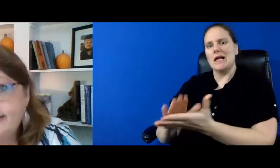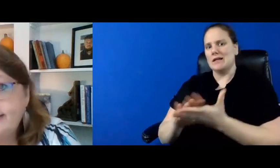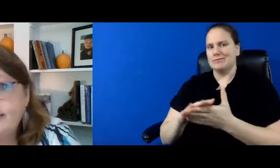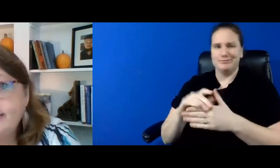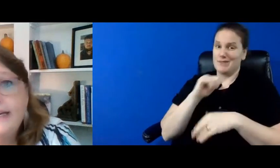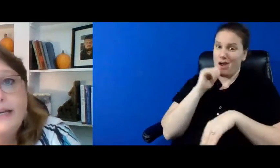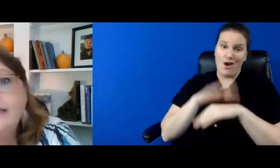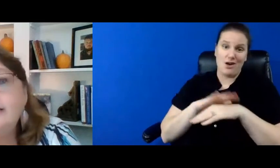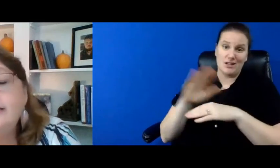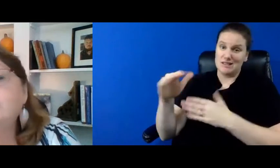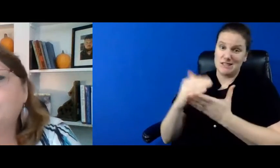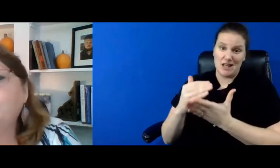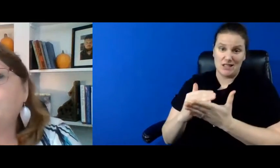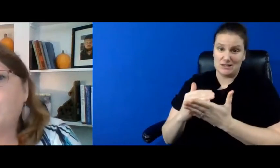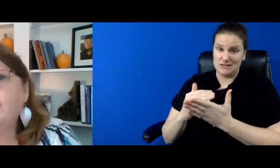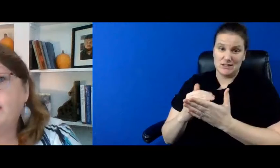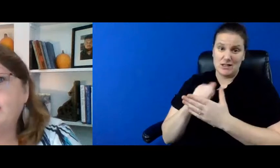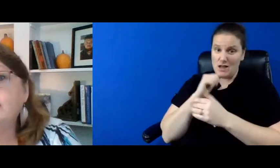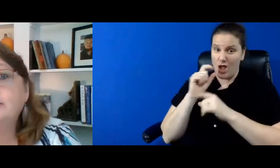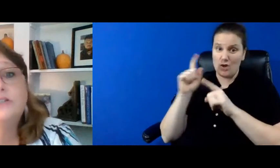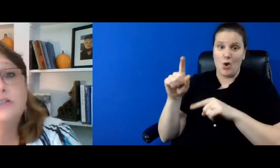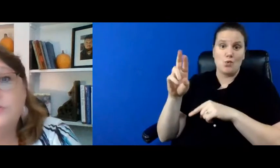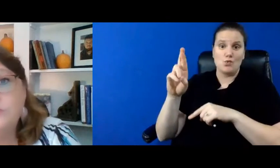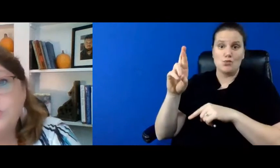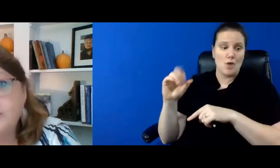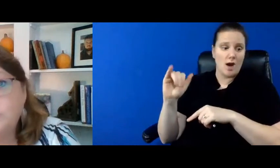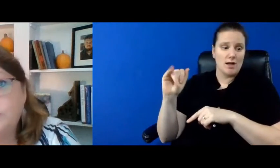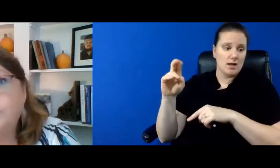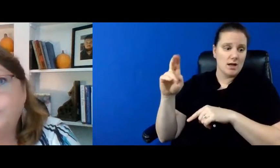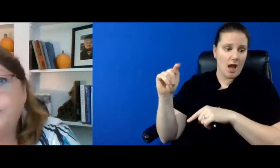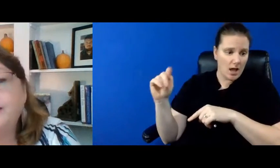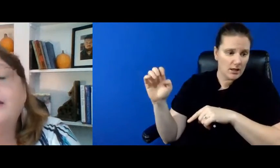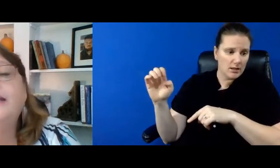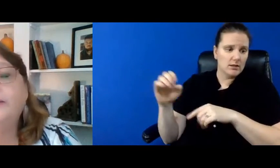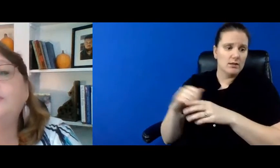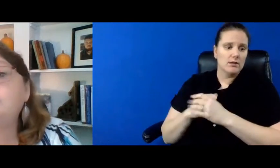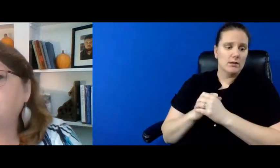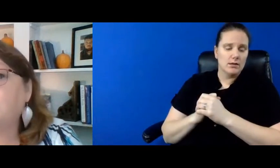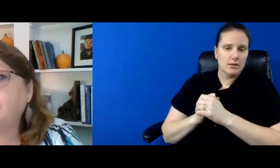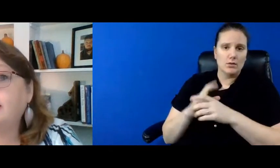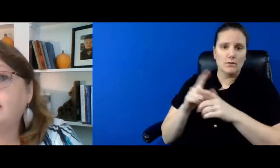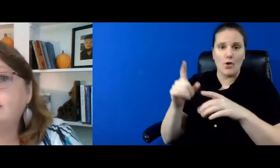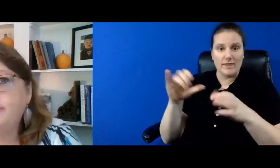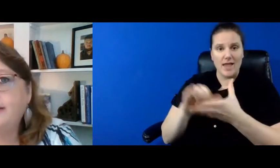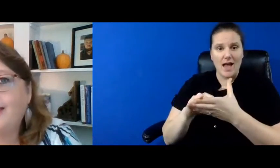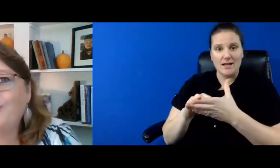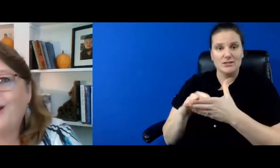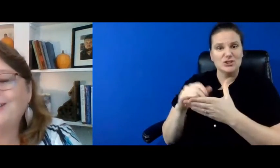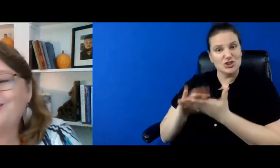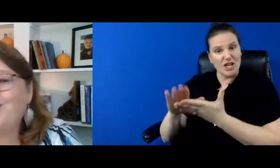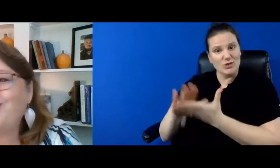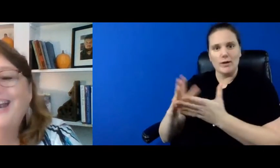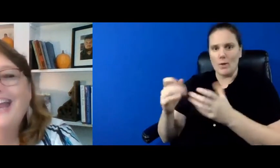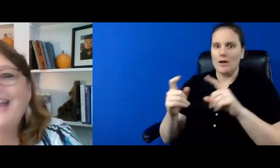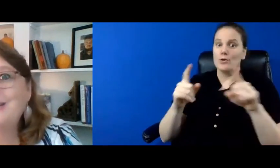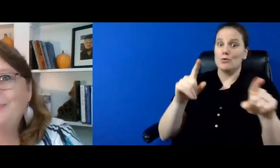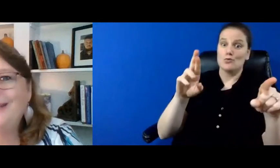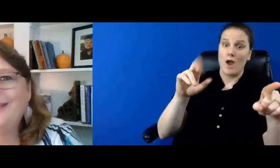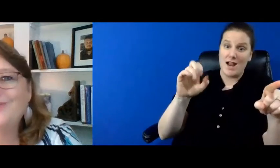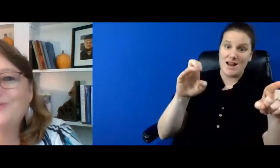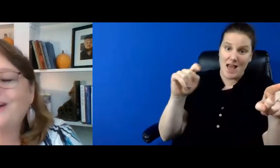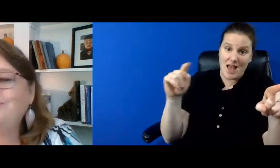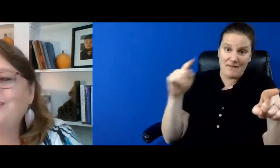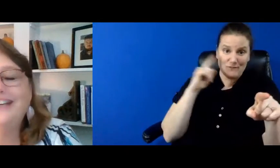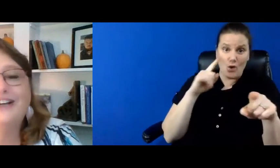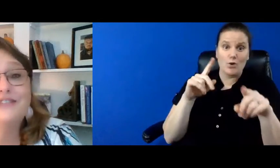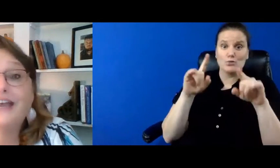jesse's list he didn't go to ryanette to do janitorial work he went to ryanette to be that rock star and to